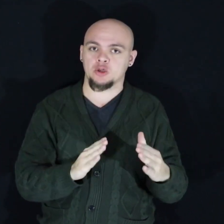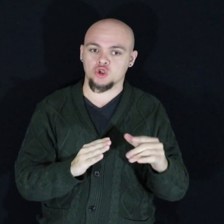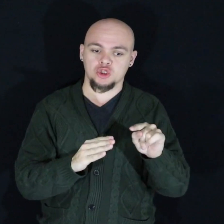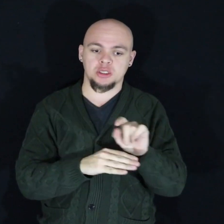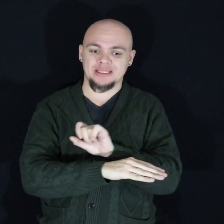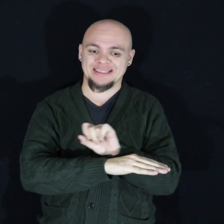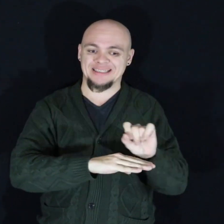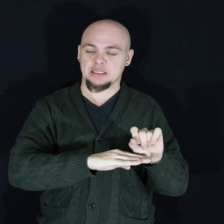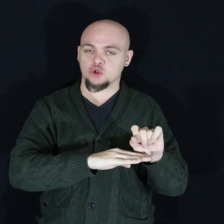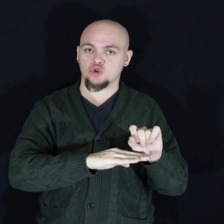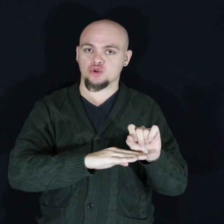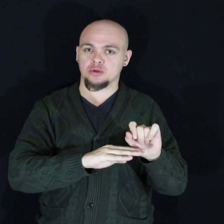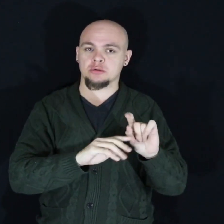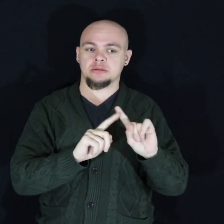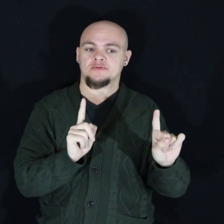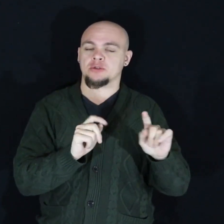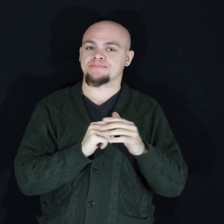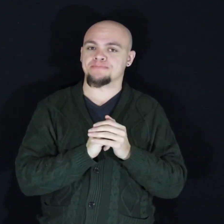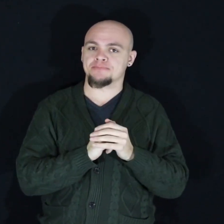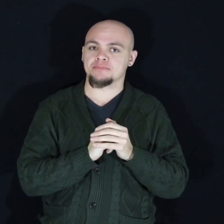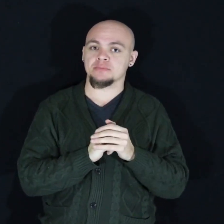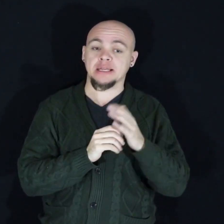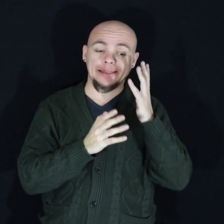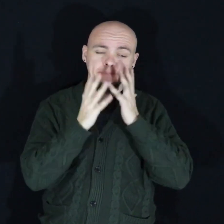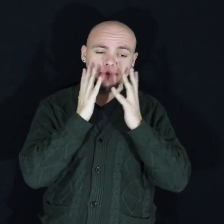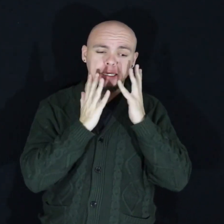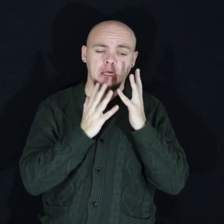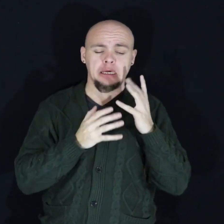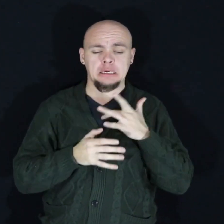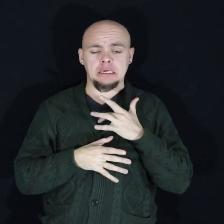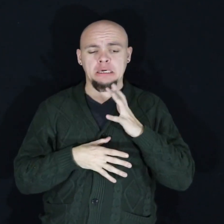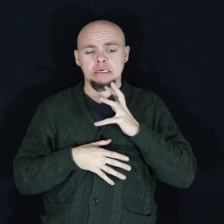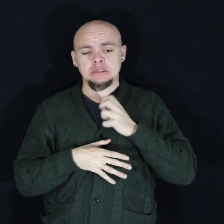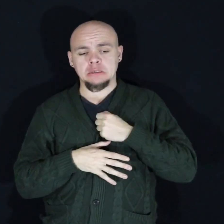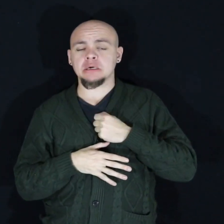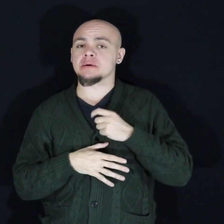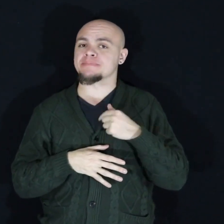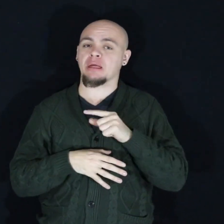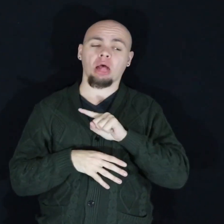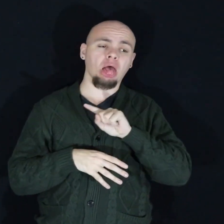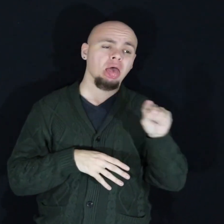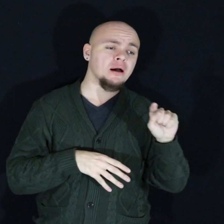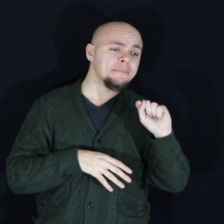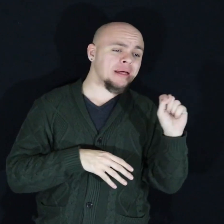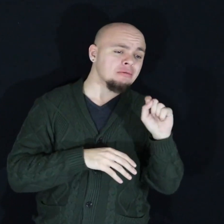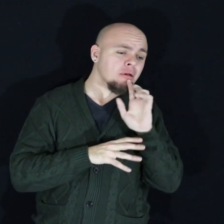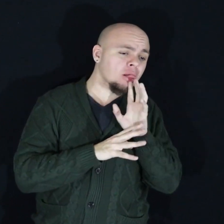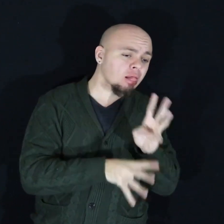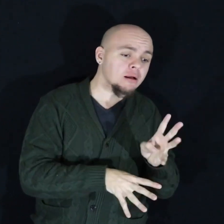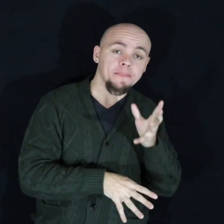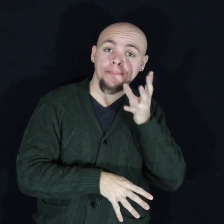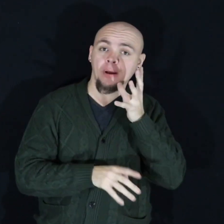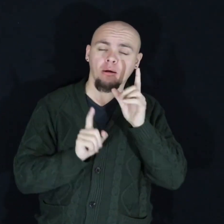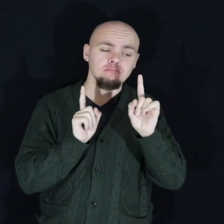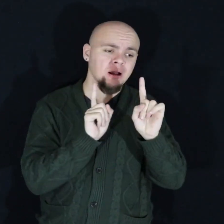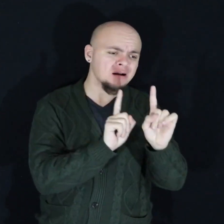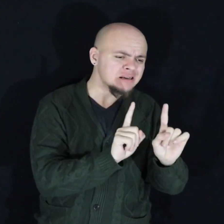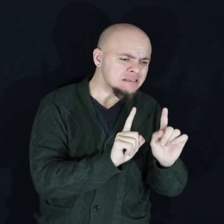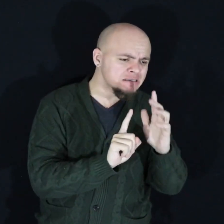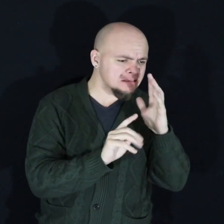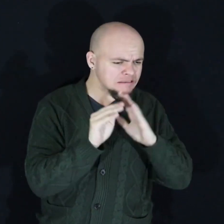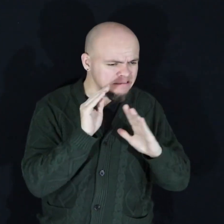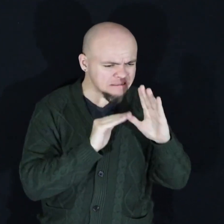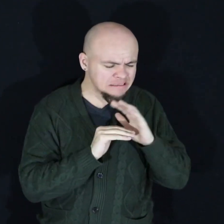the embarrassment crushed me and I fled to the bathroom where I vomited my mom followed me with a worried look on her